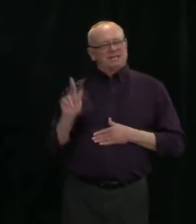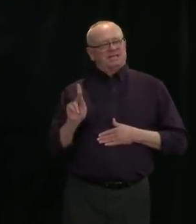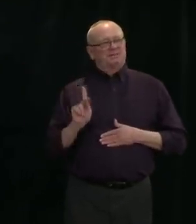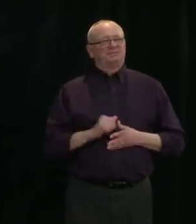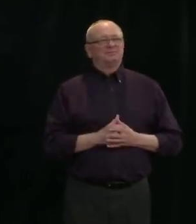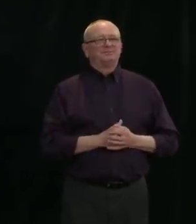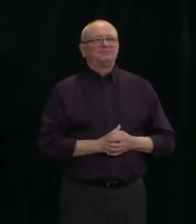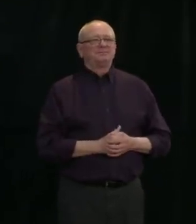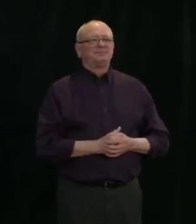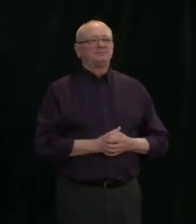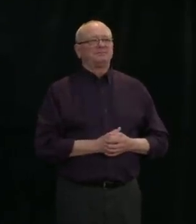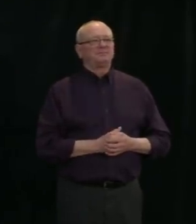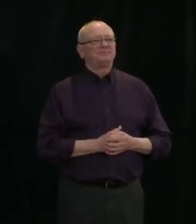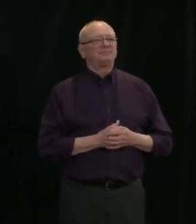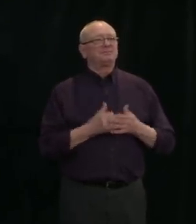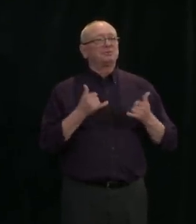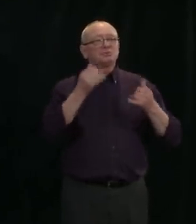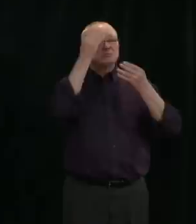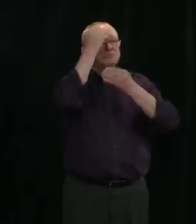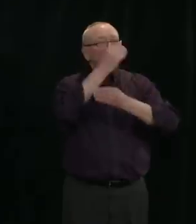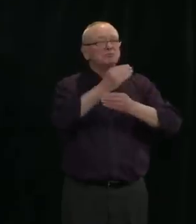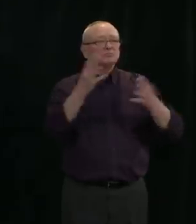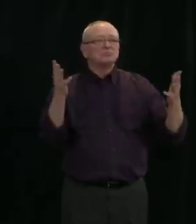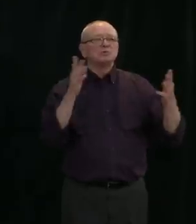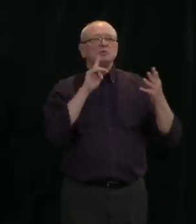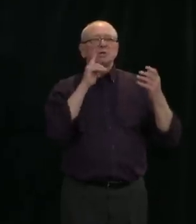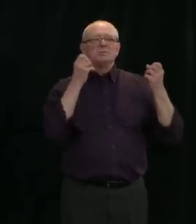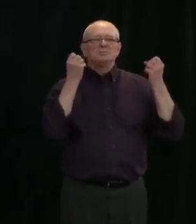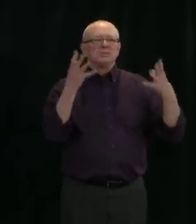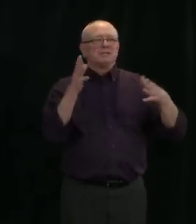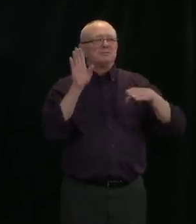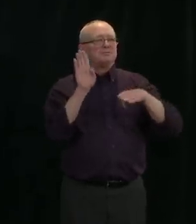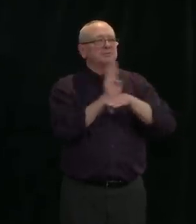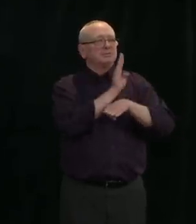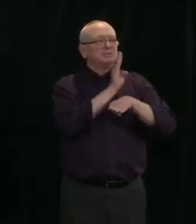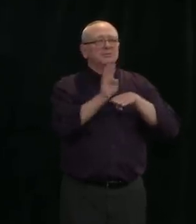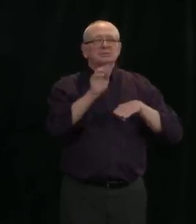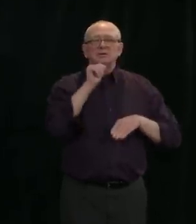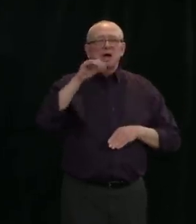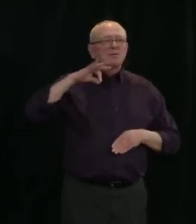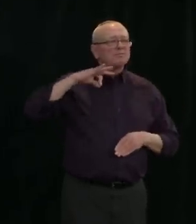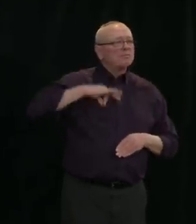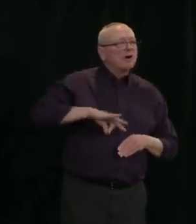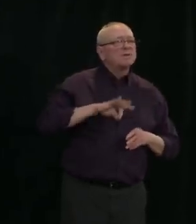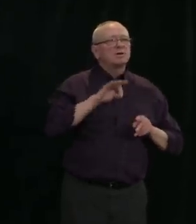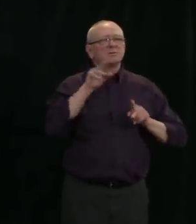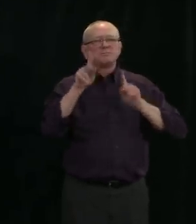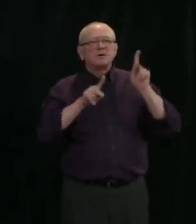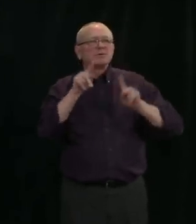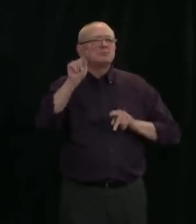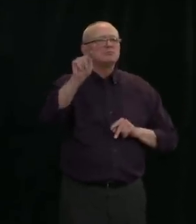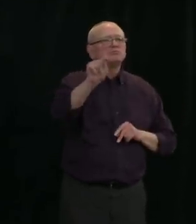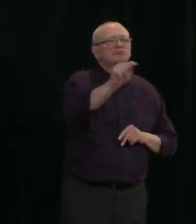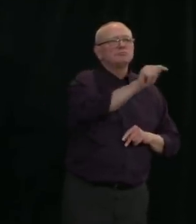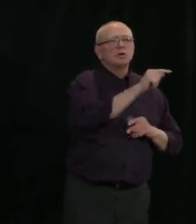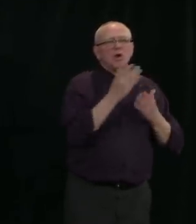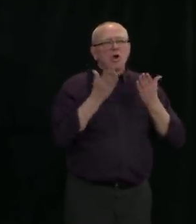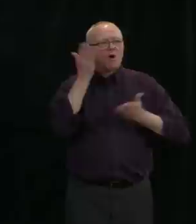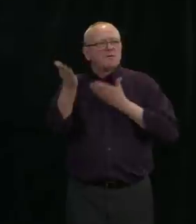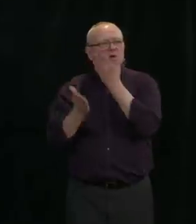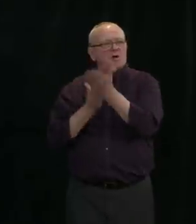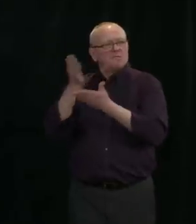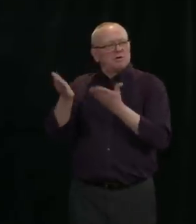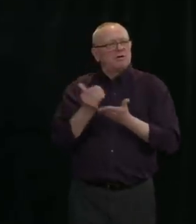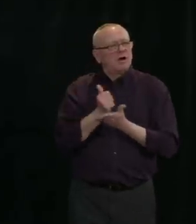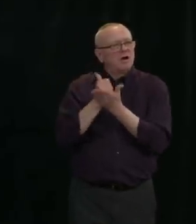stepping up to help in the fight against COVID-19. First, though, I want to update Albertans on the progress we're making on the